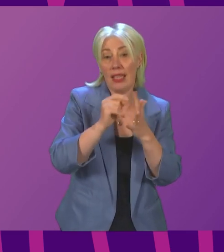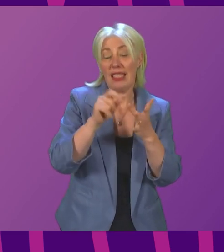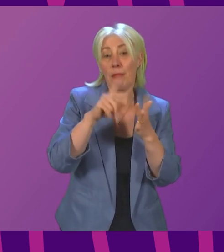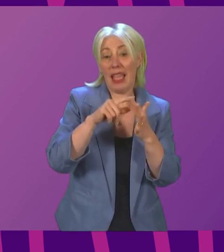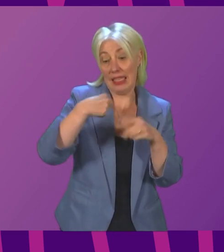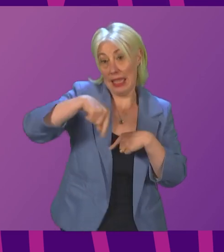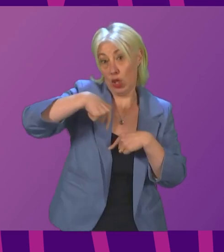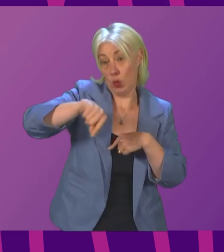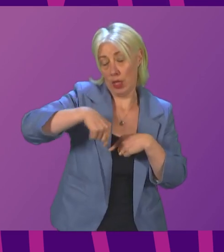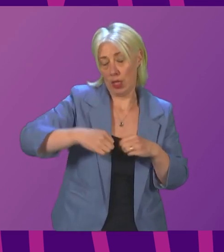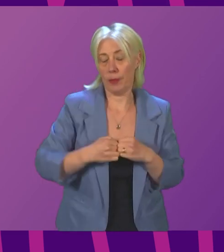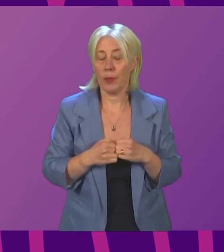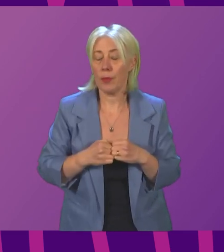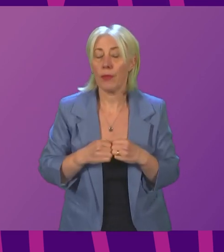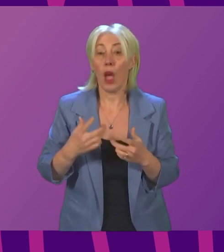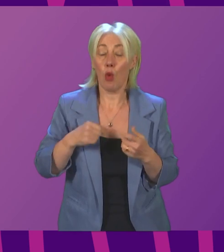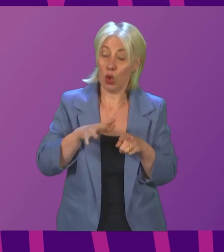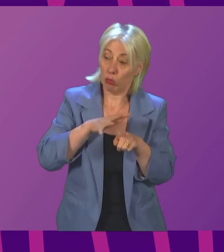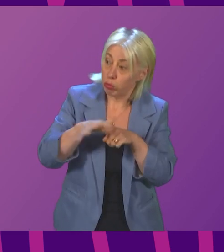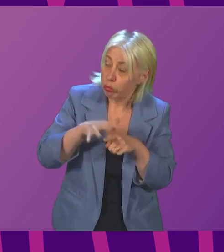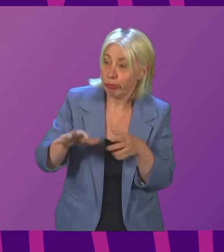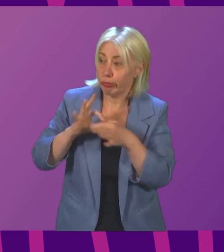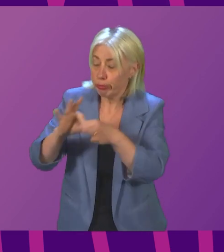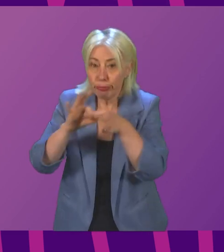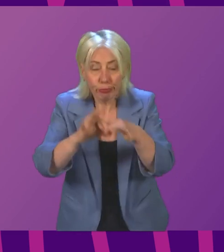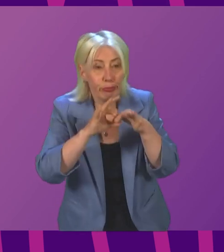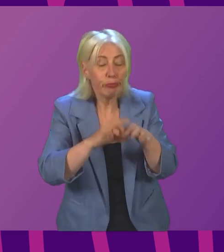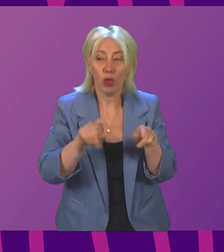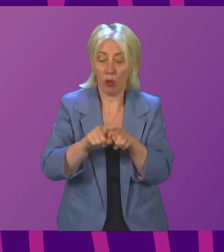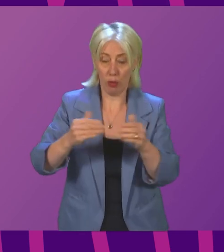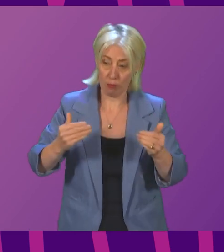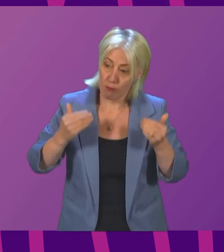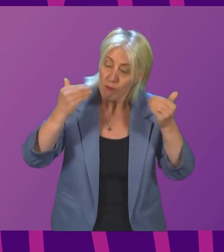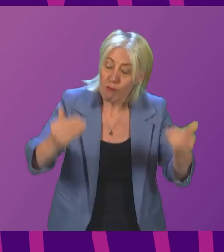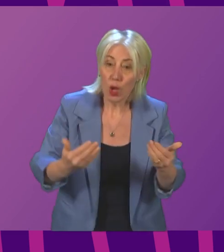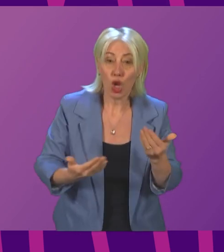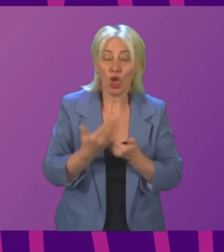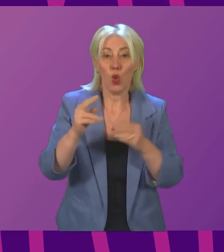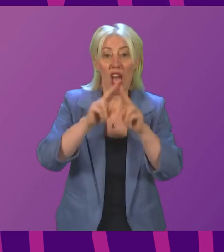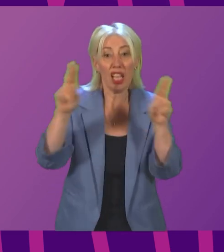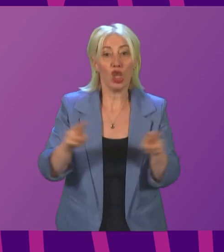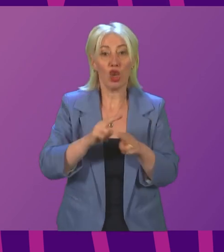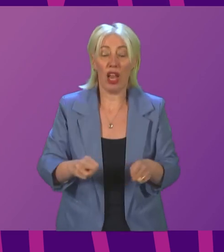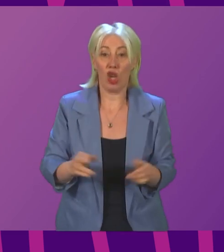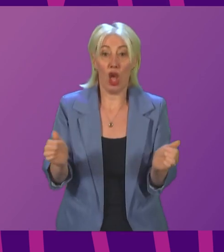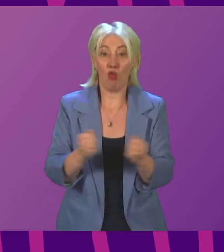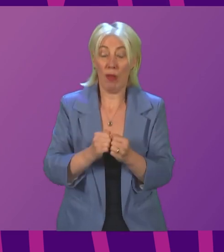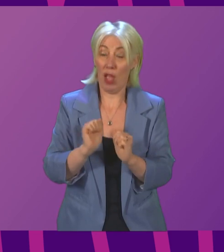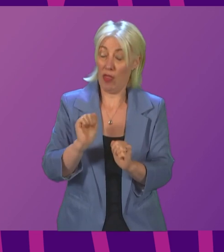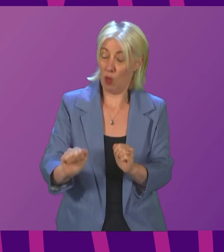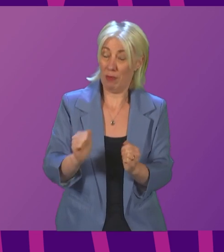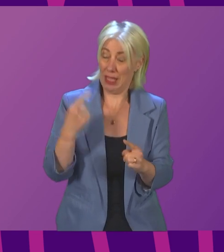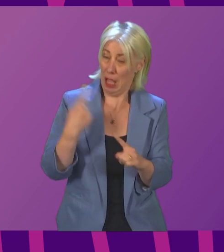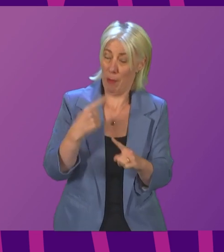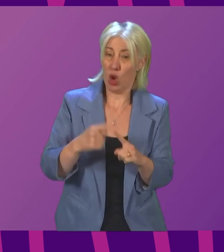objective was to use our engagement, influence and interaction to push for an international agreement that would live up to the urgency of the climate